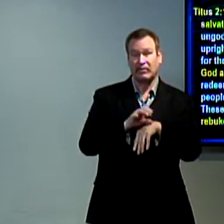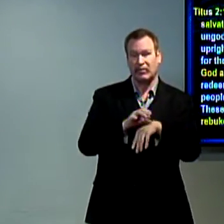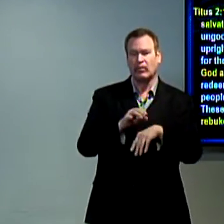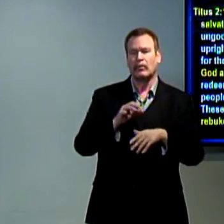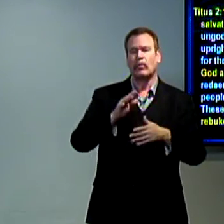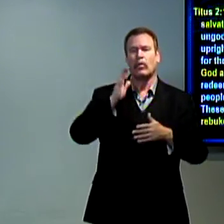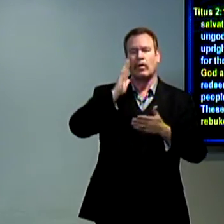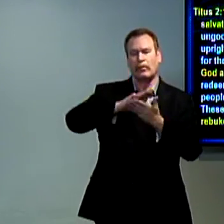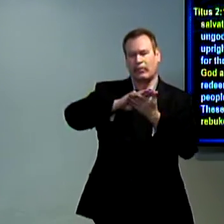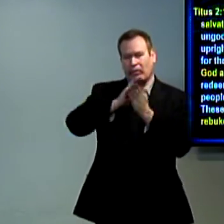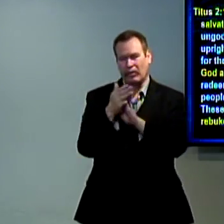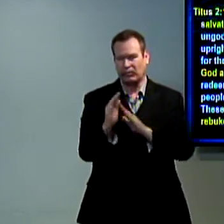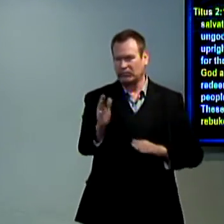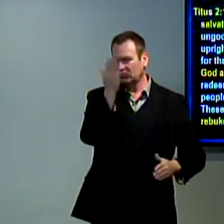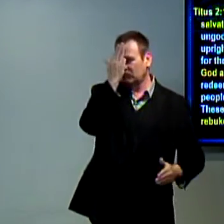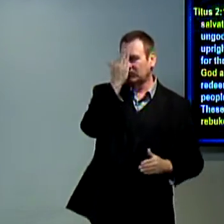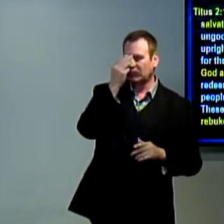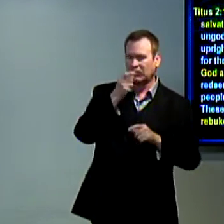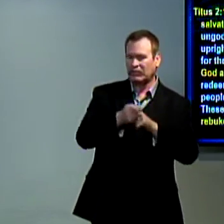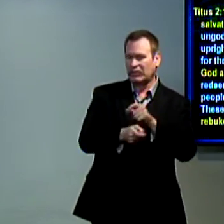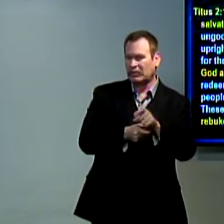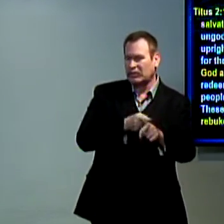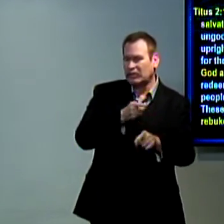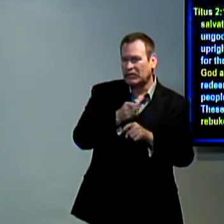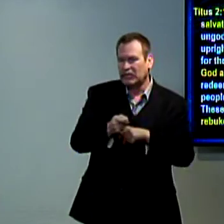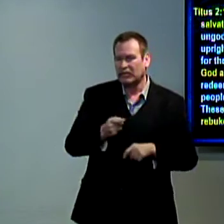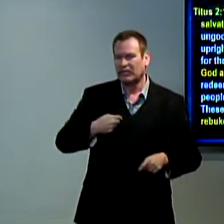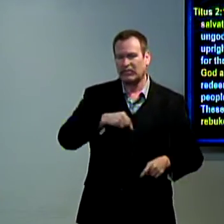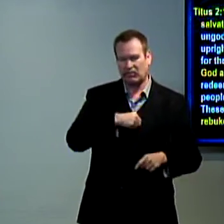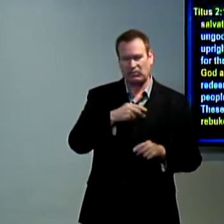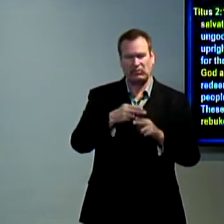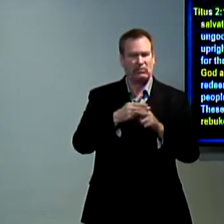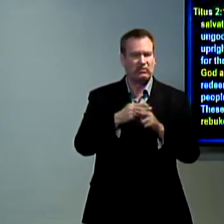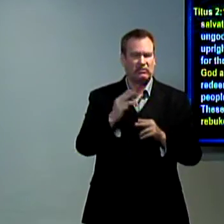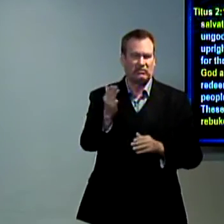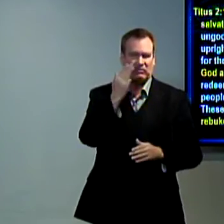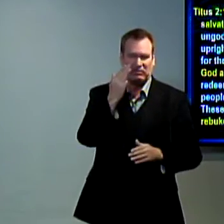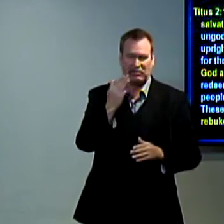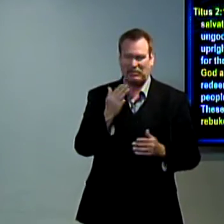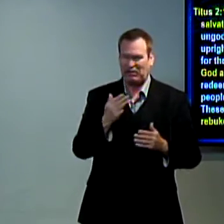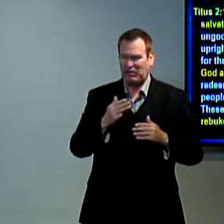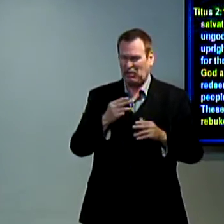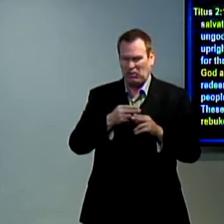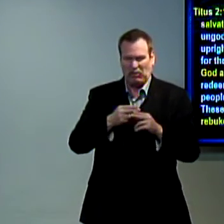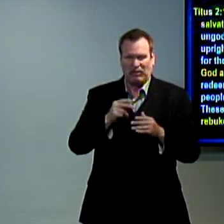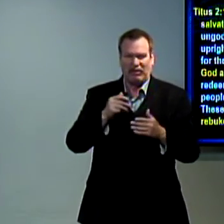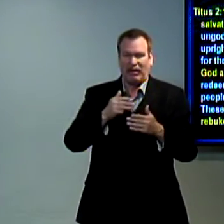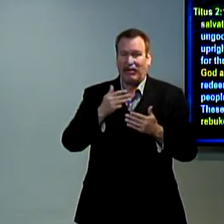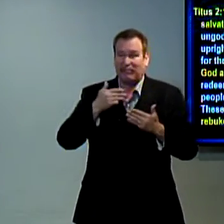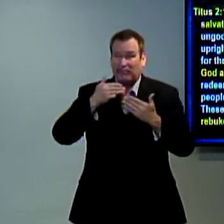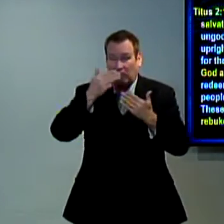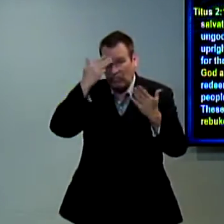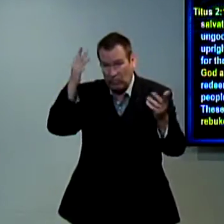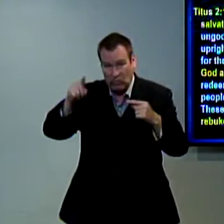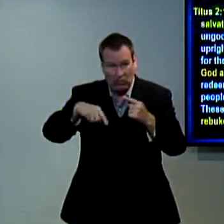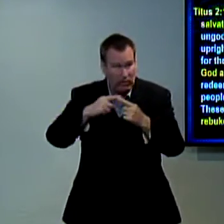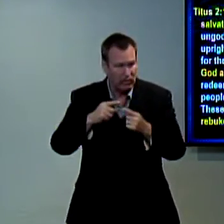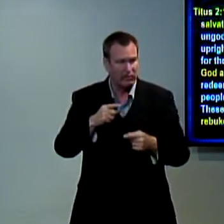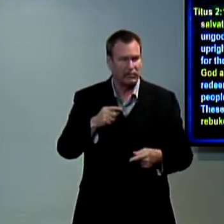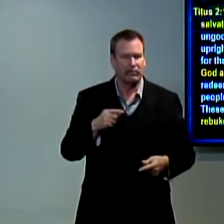and they want to force us to become that way these are the persecutions that we are suffering these are the torments that we are